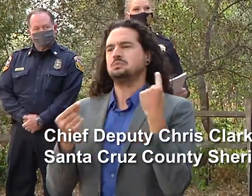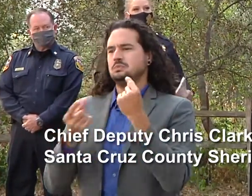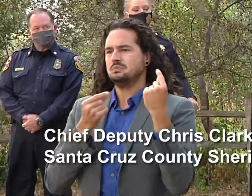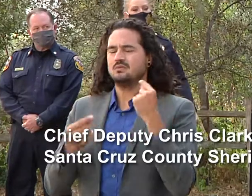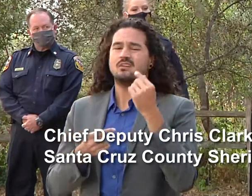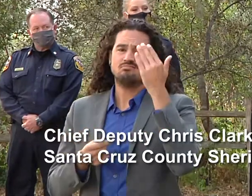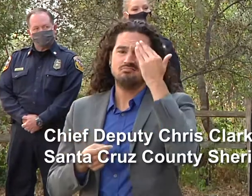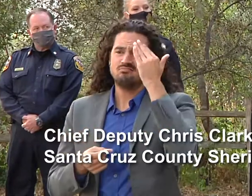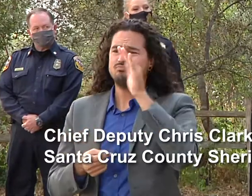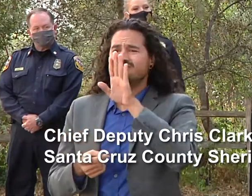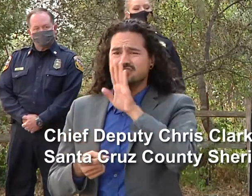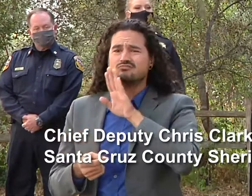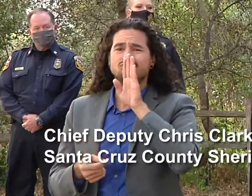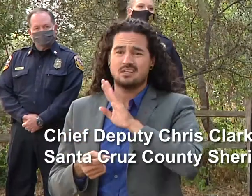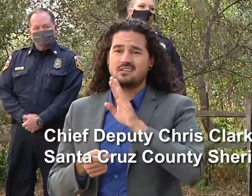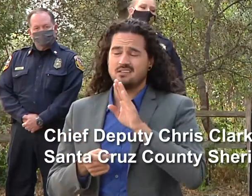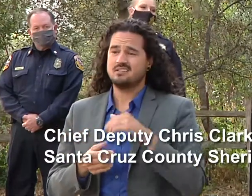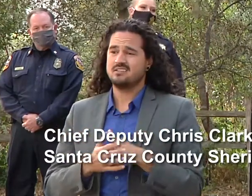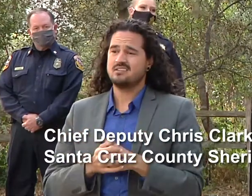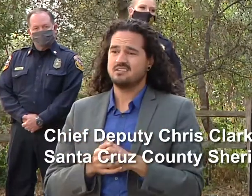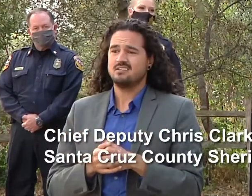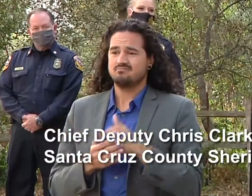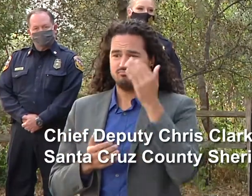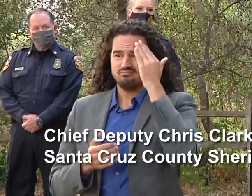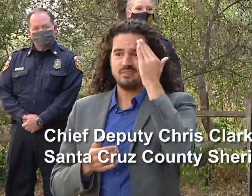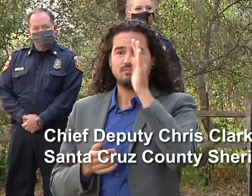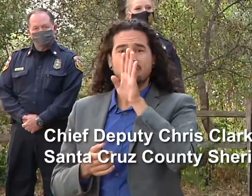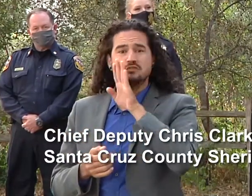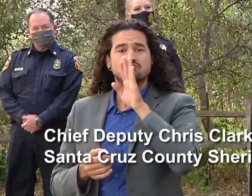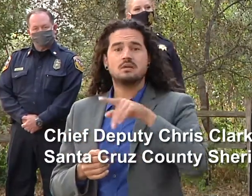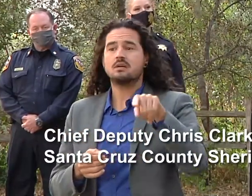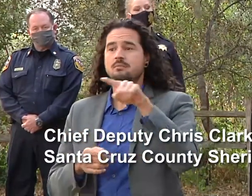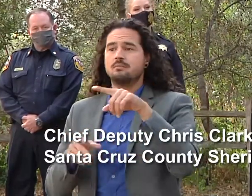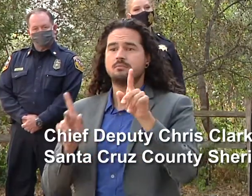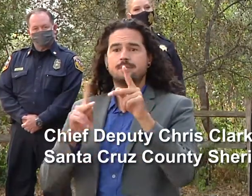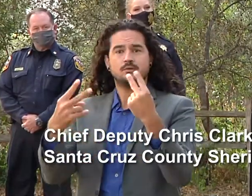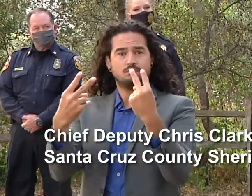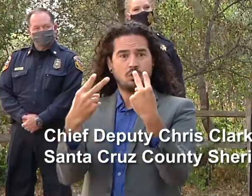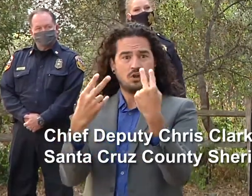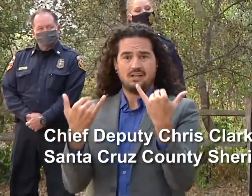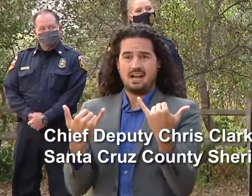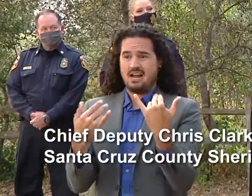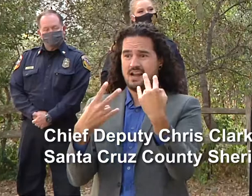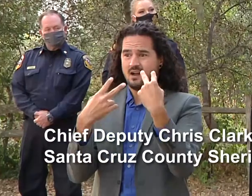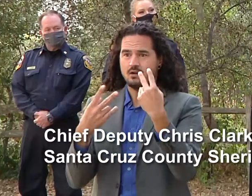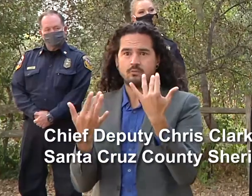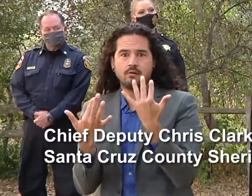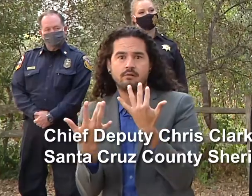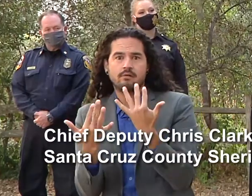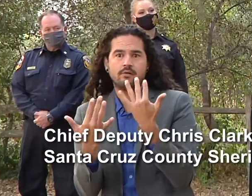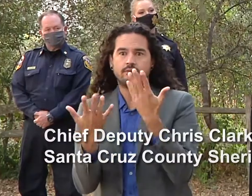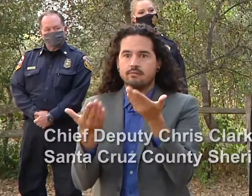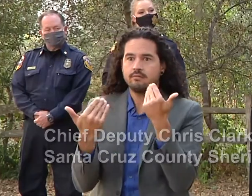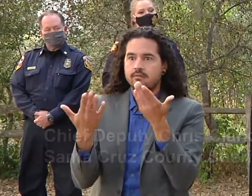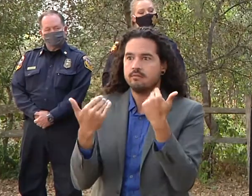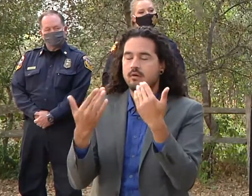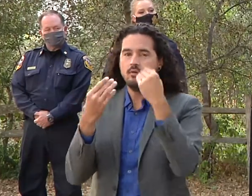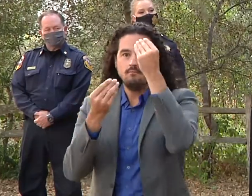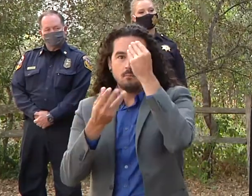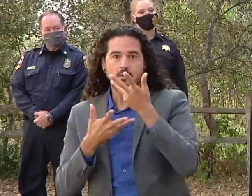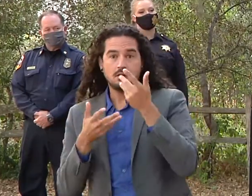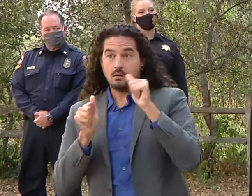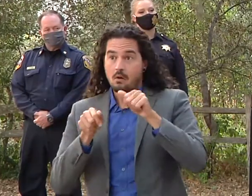i can imagine for people that are that are watching this that are sitting someplace and really hoping to get home and so